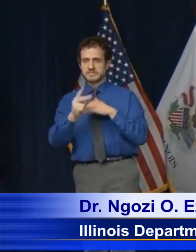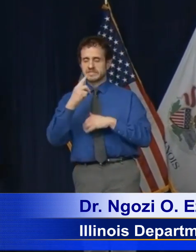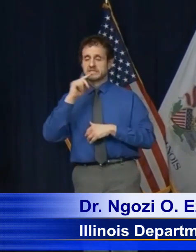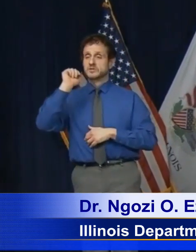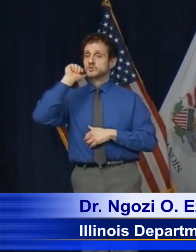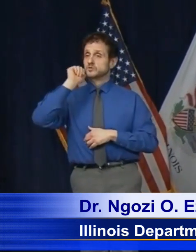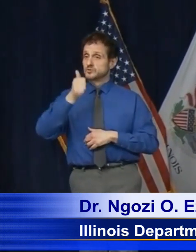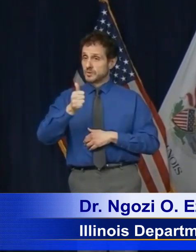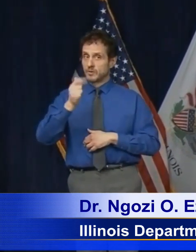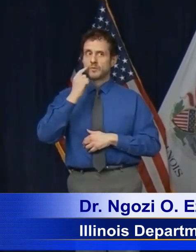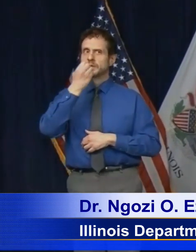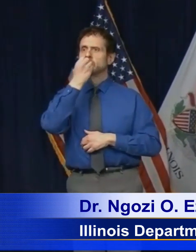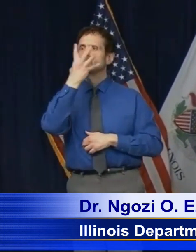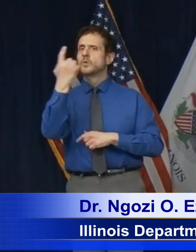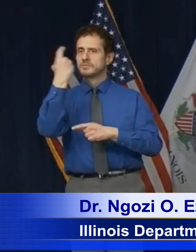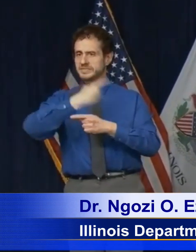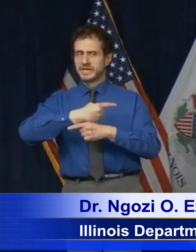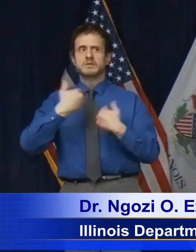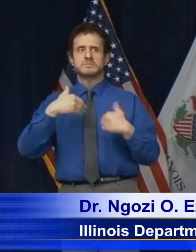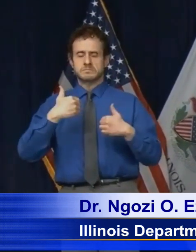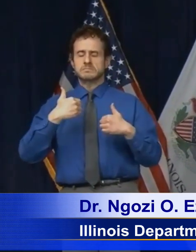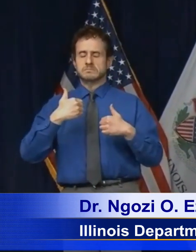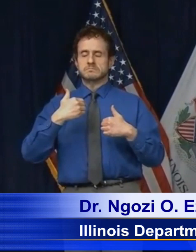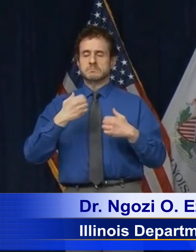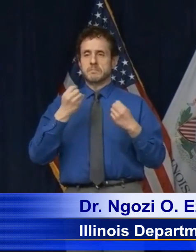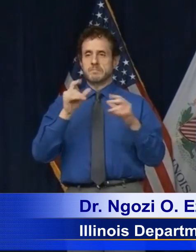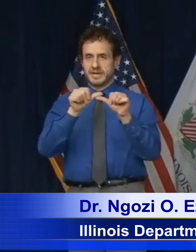our warmest day in many areas of the state.